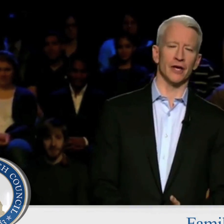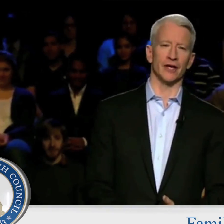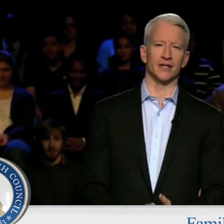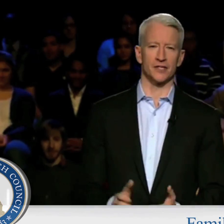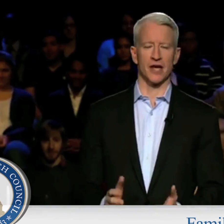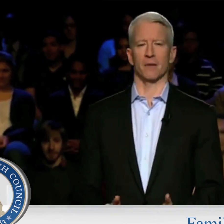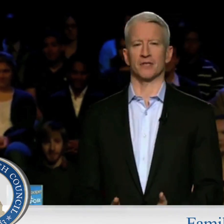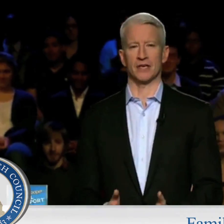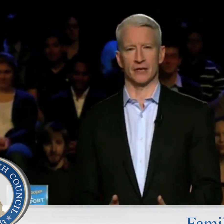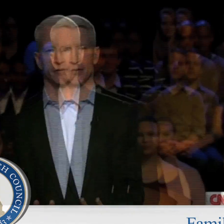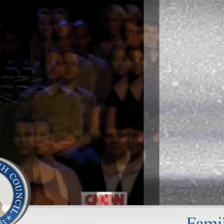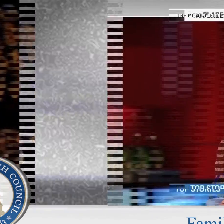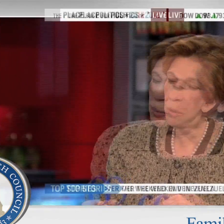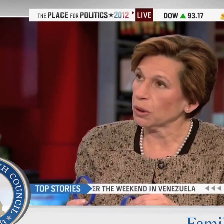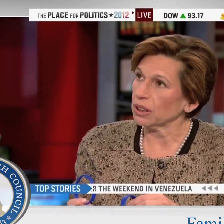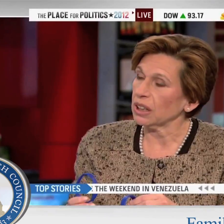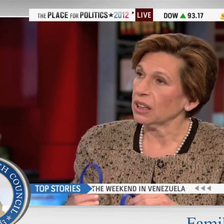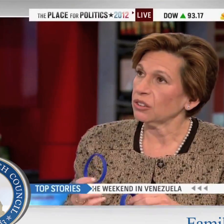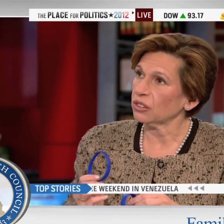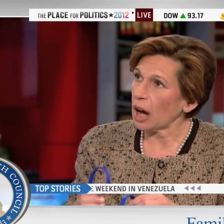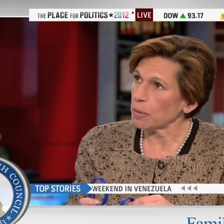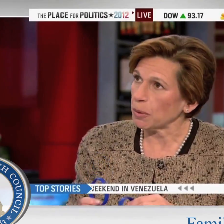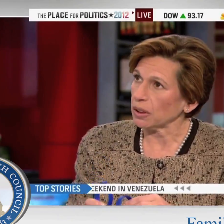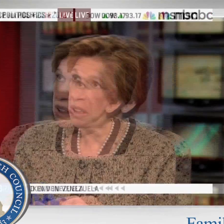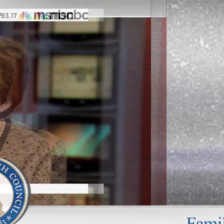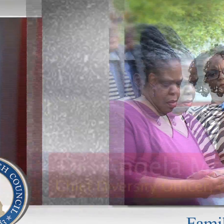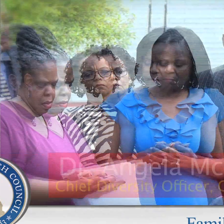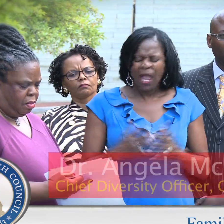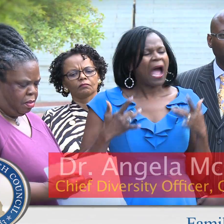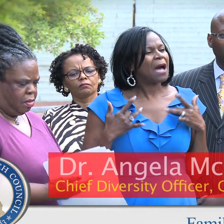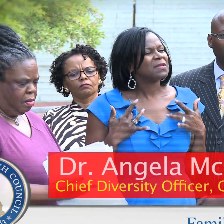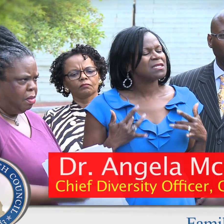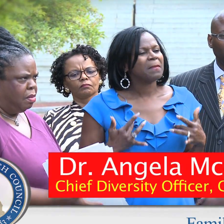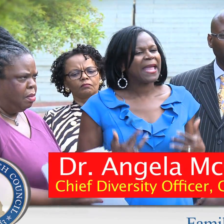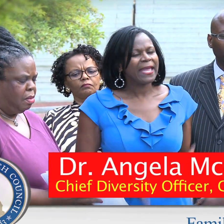Bullying, it stops here. See a bully? Stop a bully.